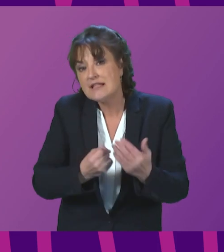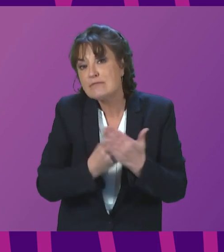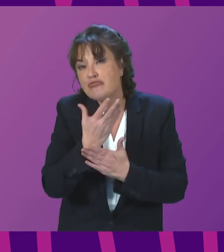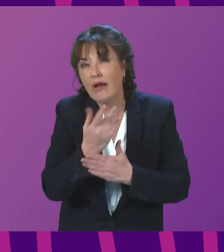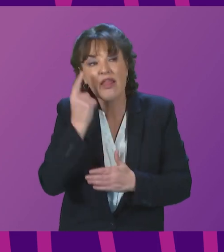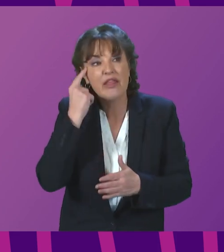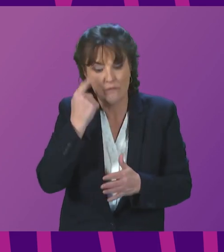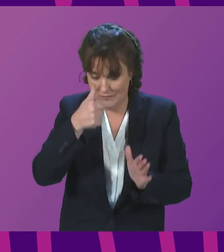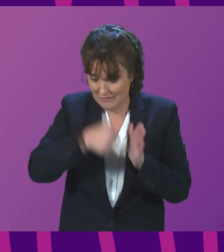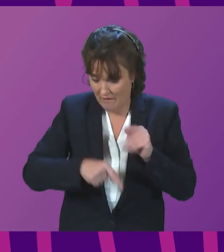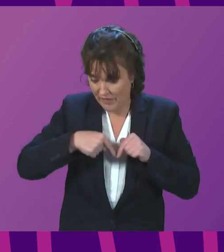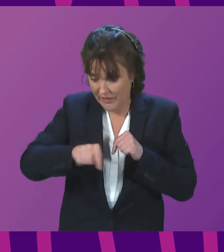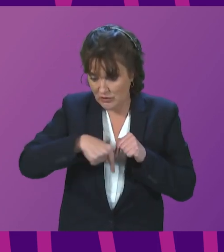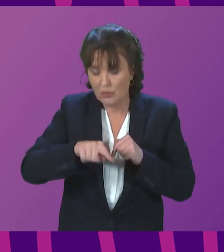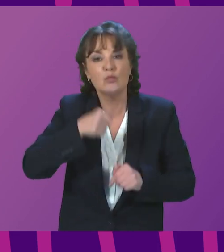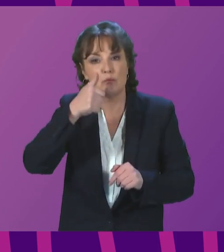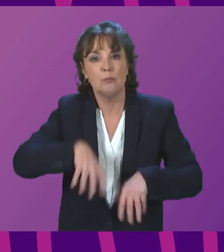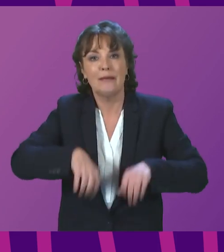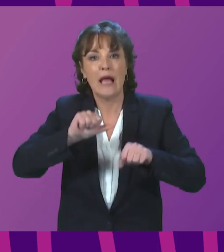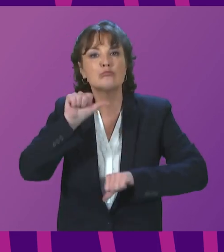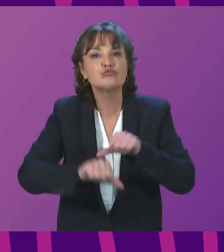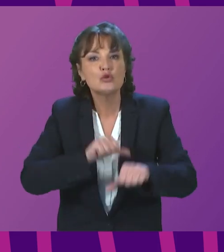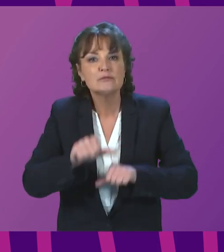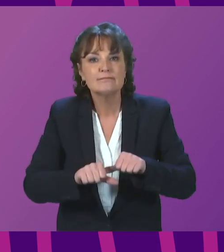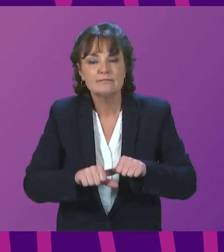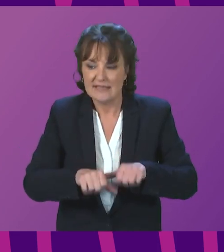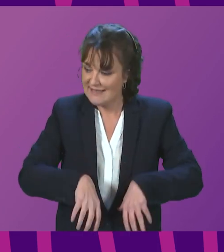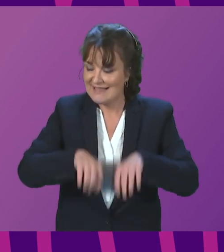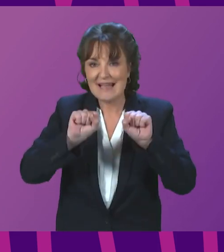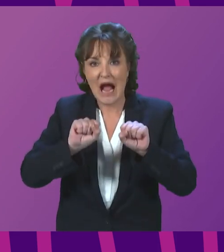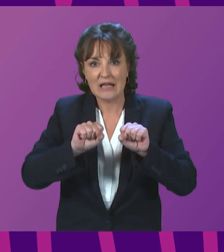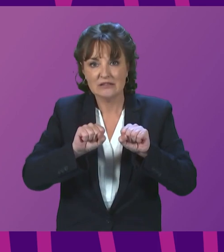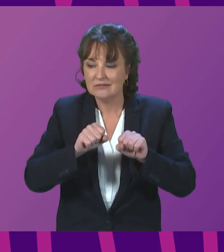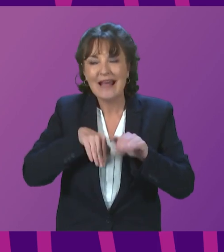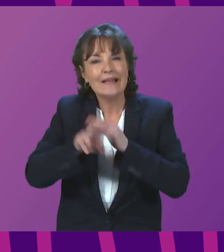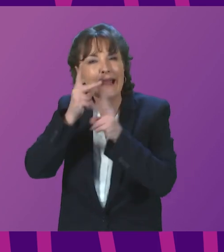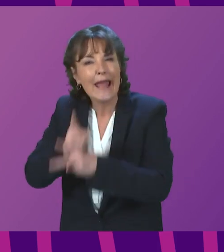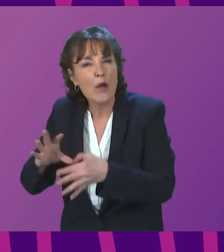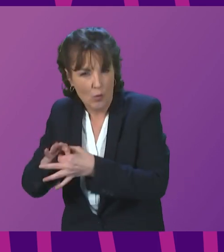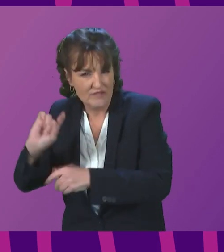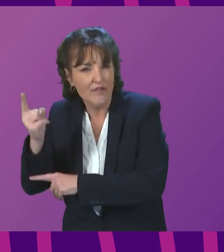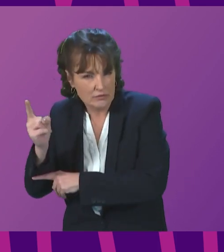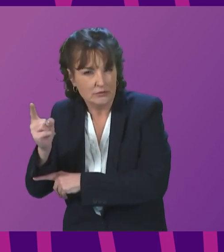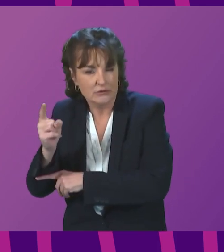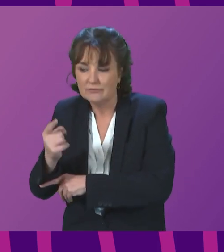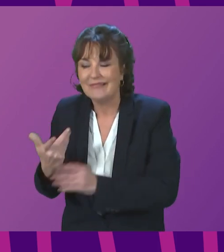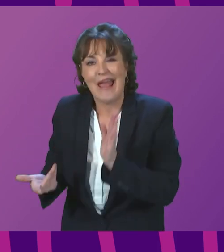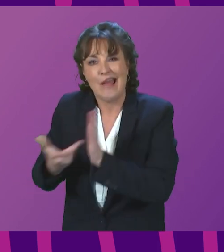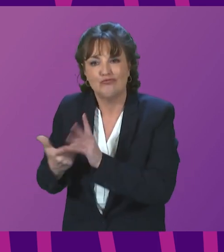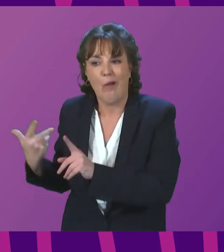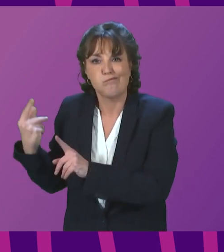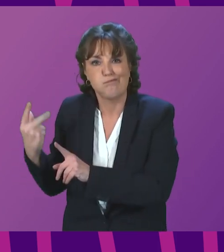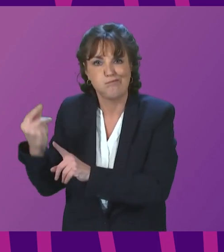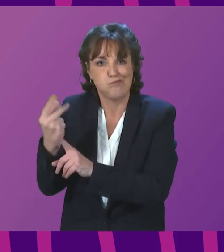start of this week, we began the process of initially delivering this within care homes and also started to invite